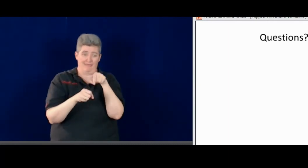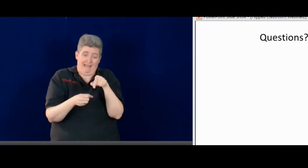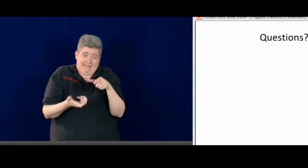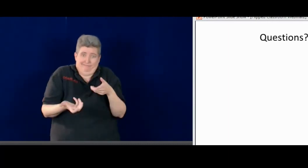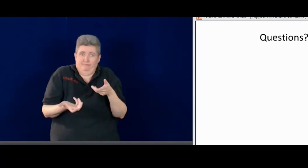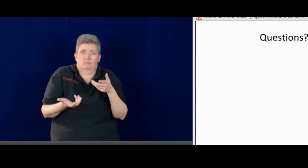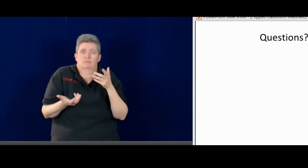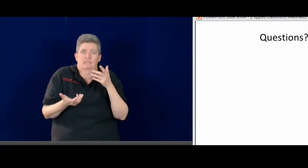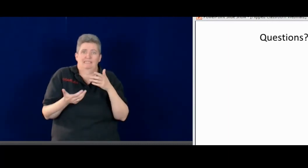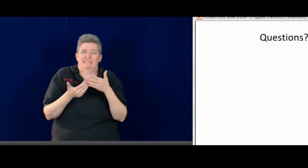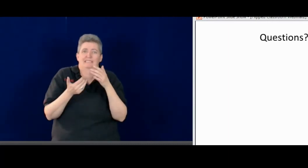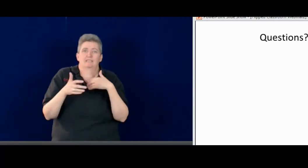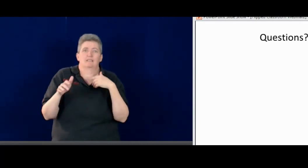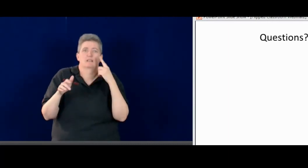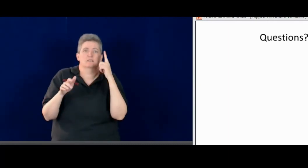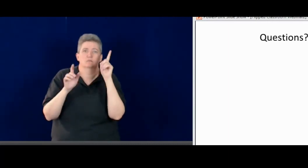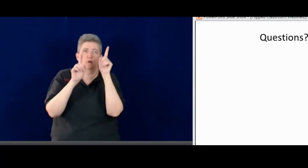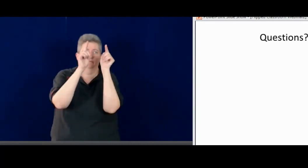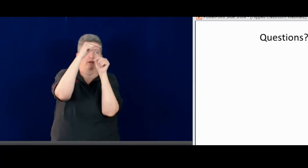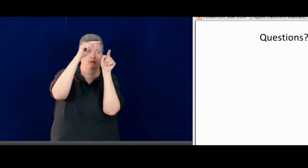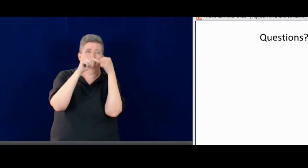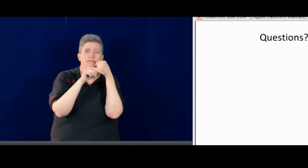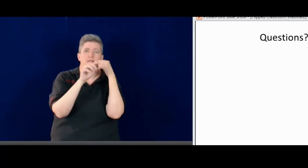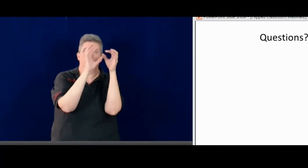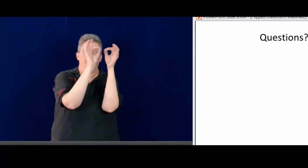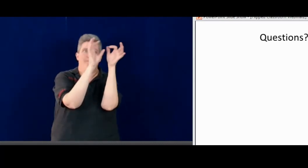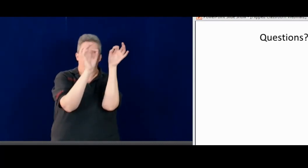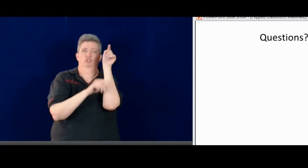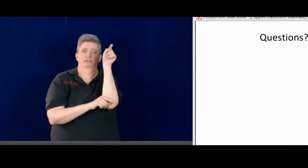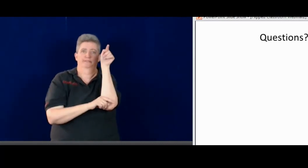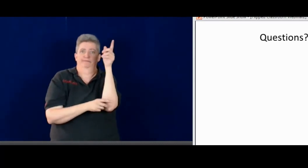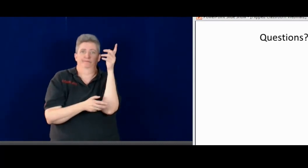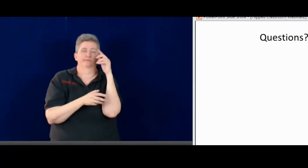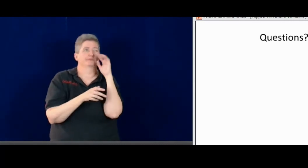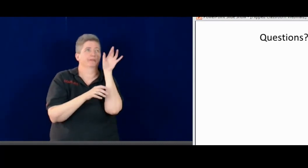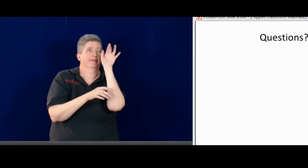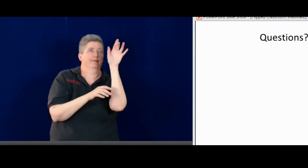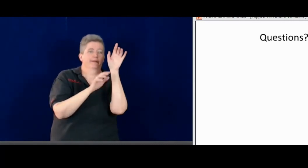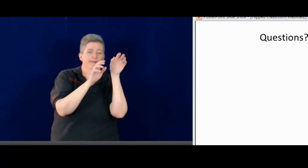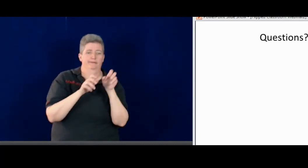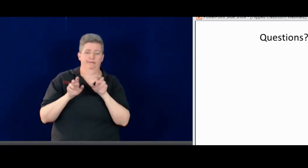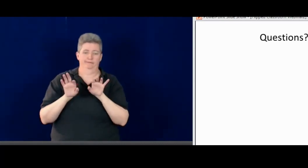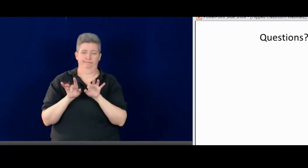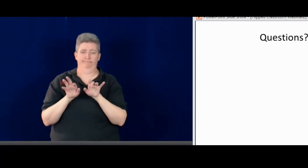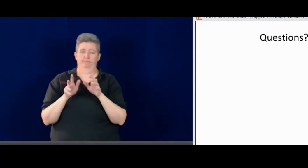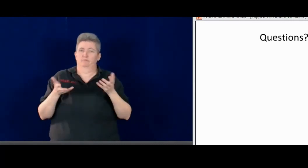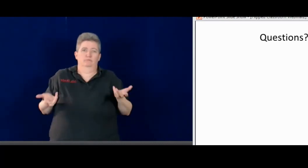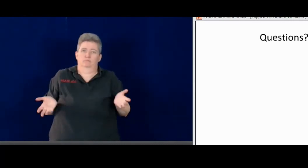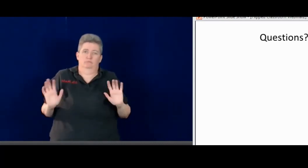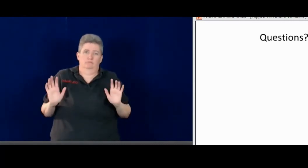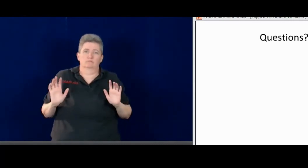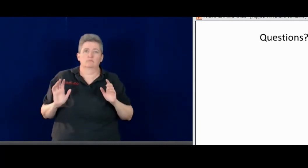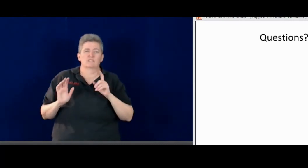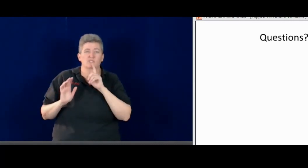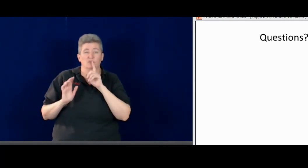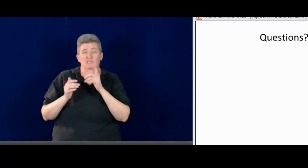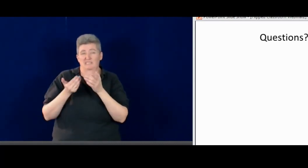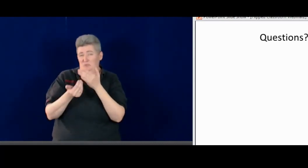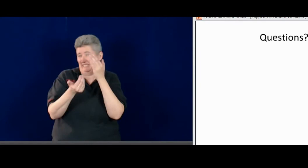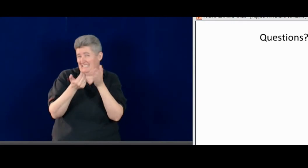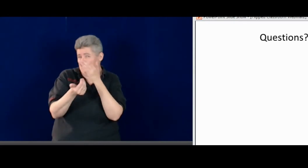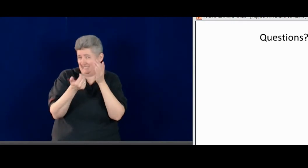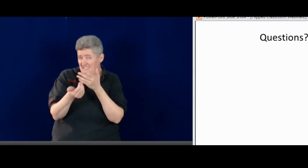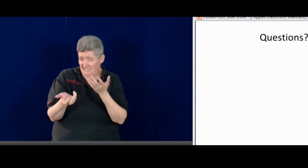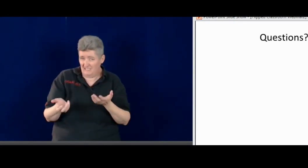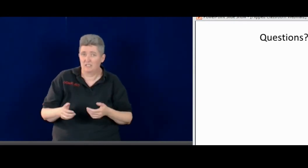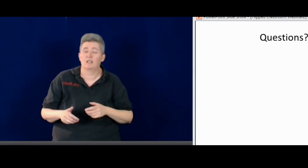I've been using Movie Maker. And it's really easy. There's a little box. There's a caption box right there. And I can click it, type in what I want it to say.